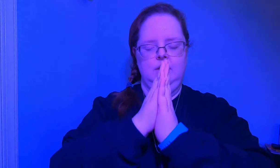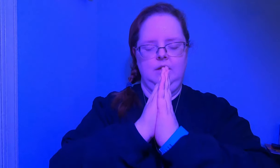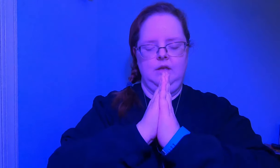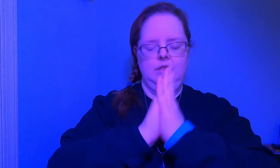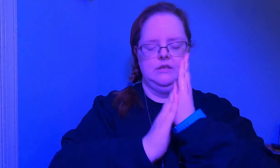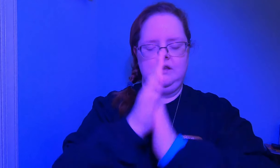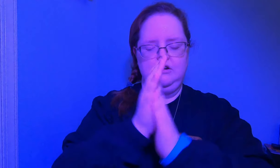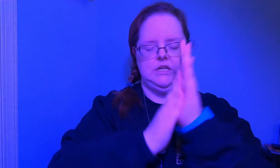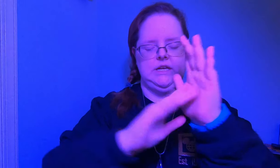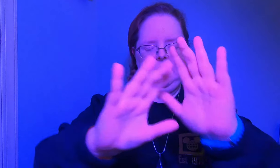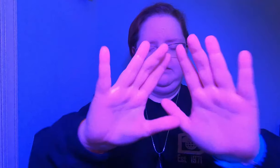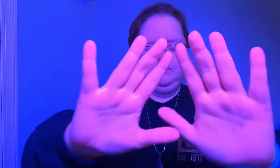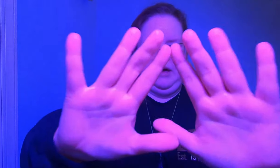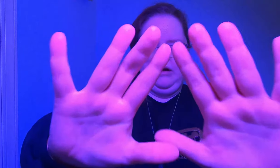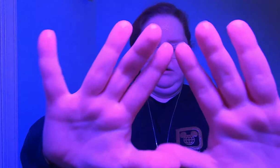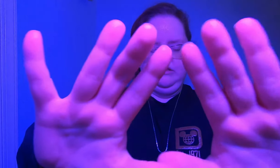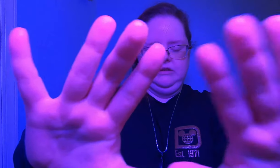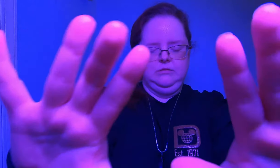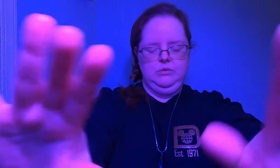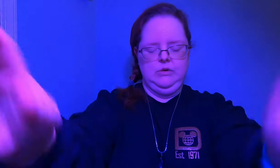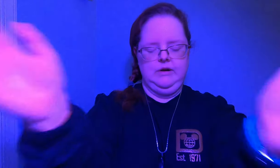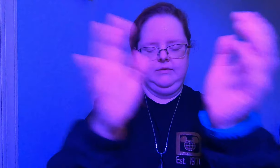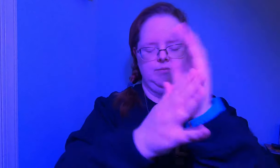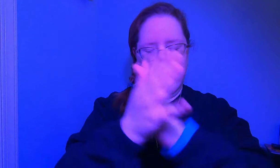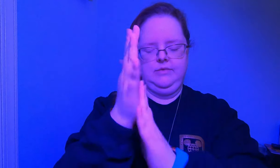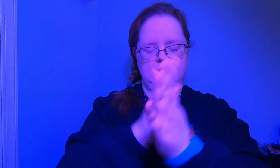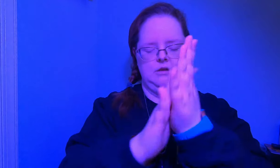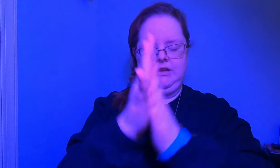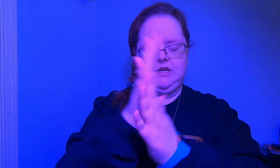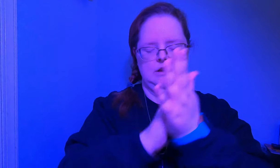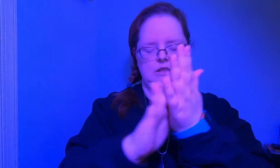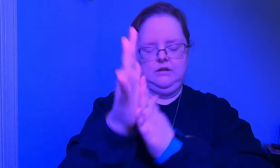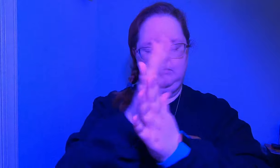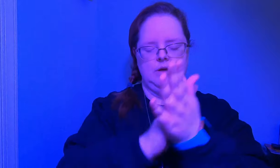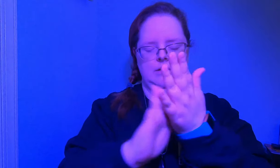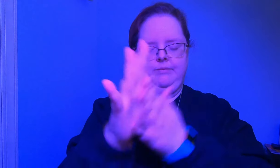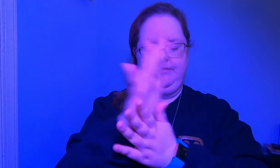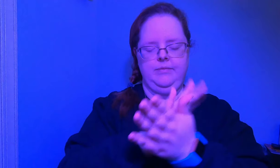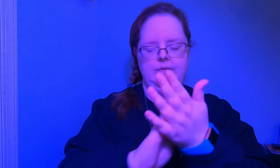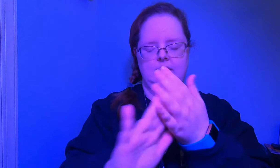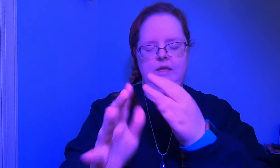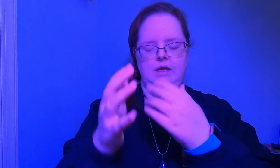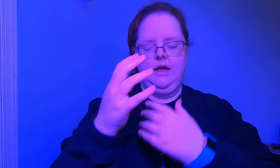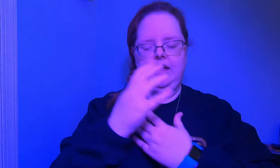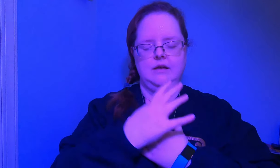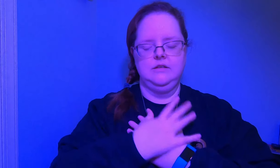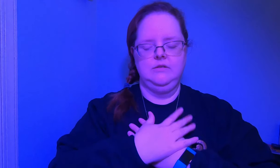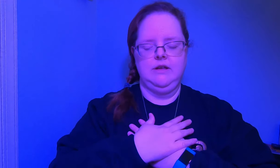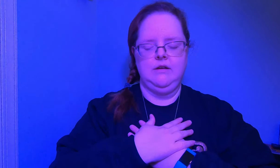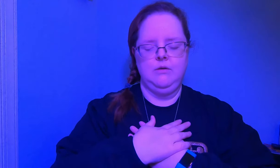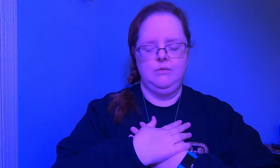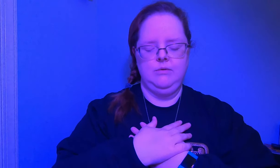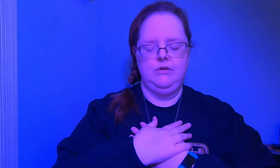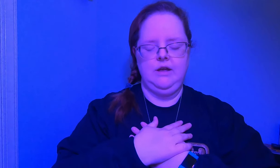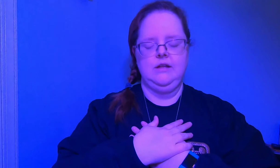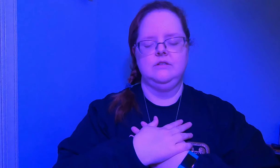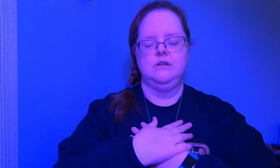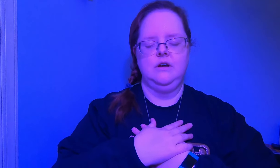this energy this power this support that you may channel it as well i ask you now with your hands on your